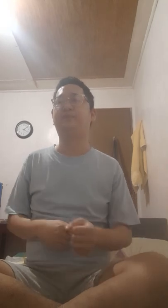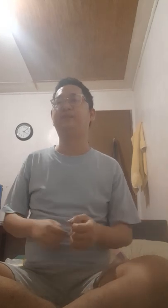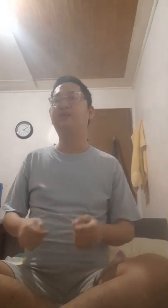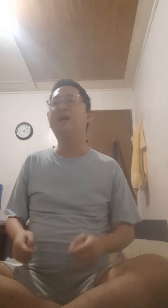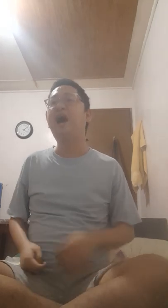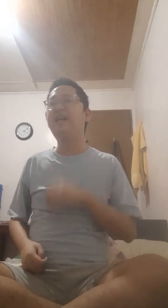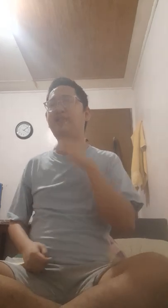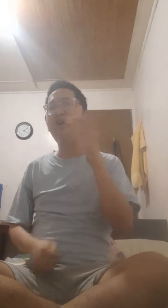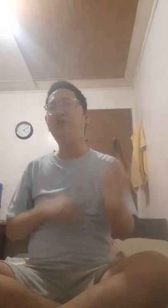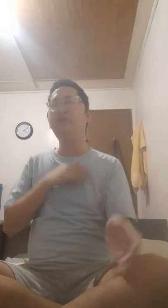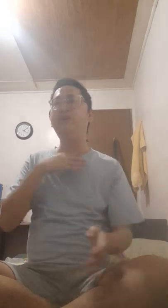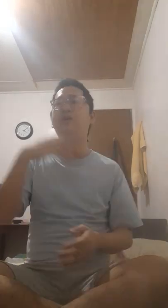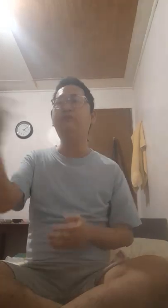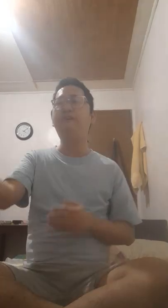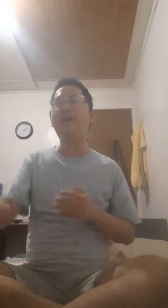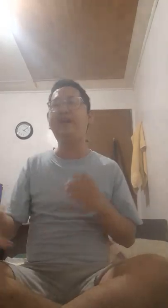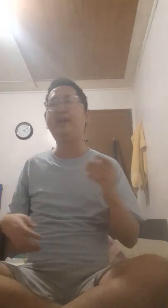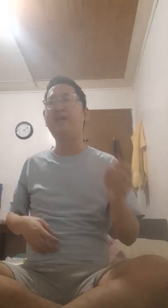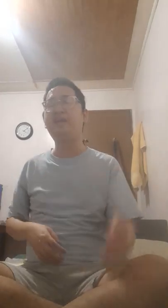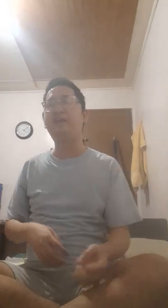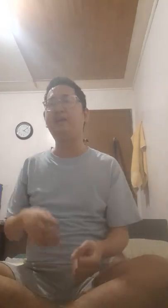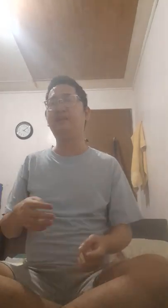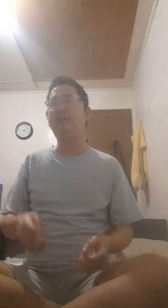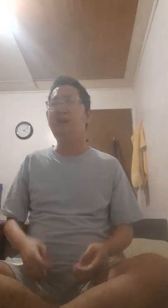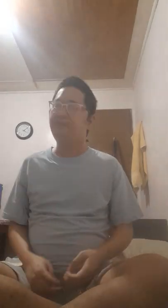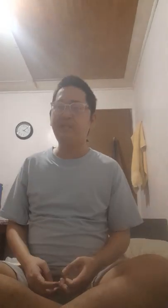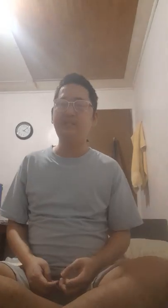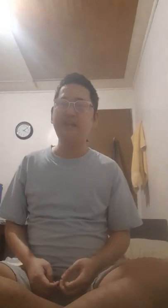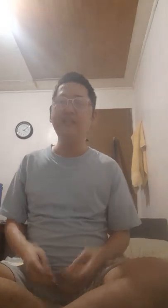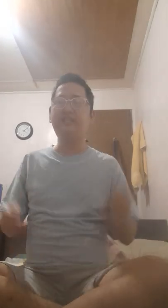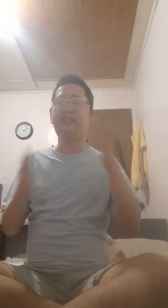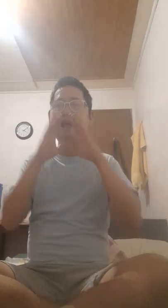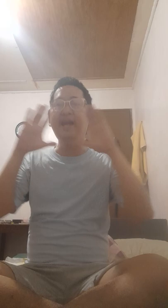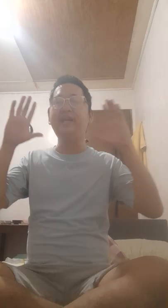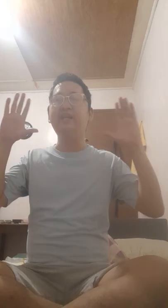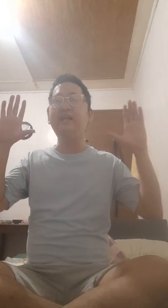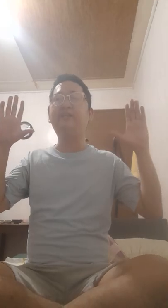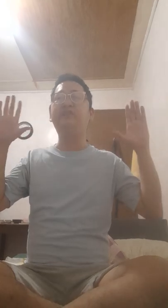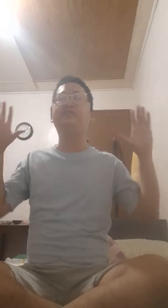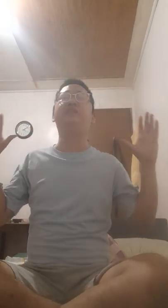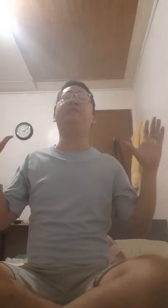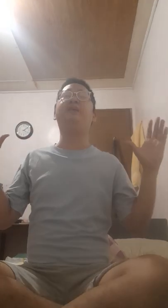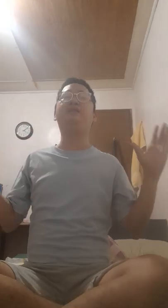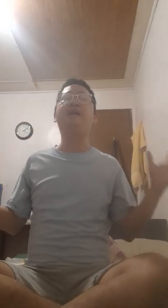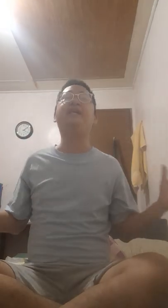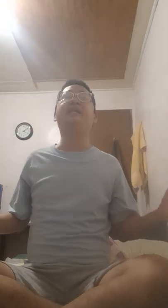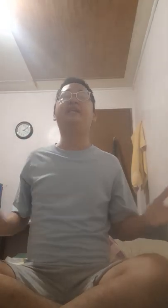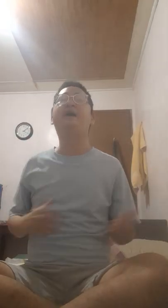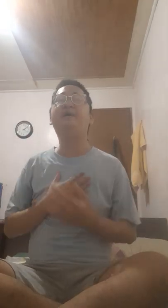I don't know when, but just say it's good and I make it happen